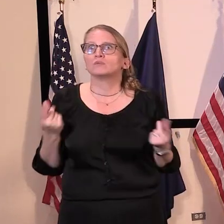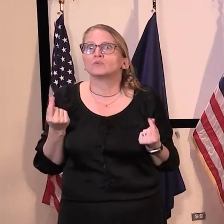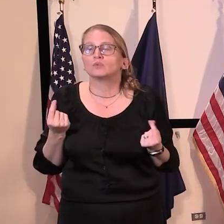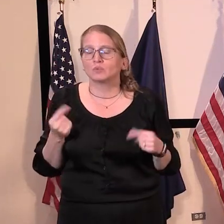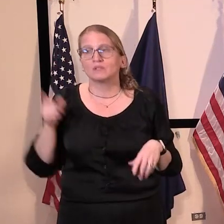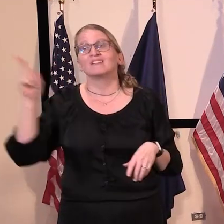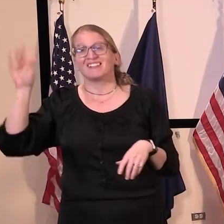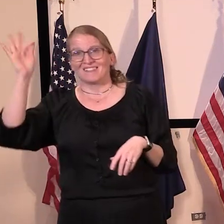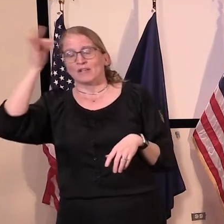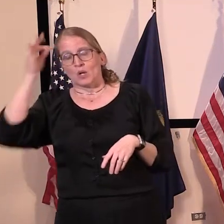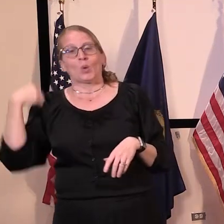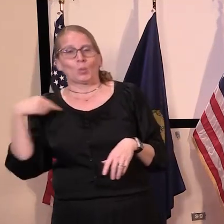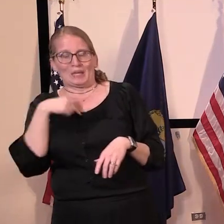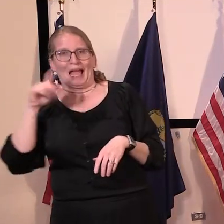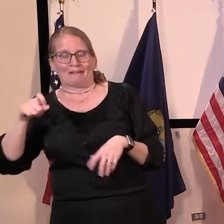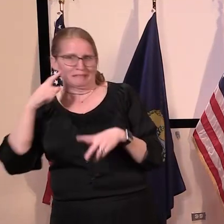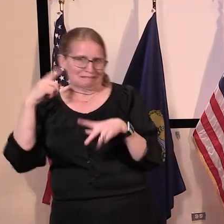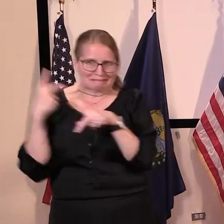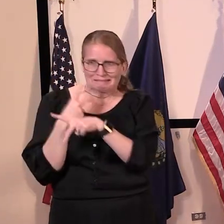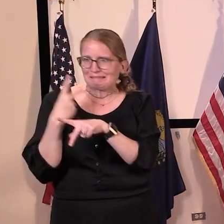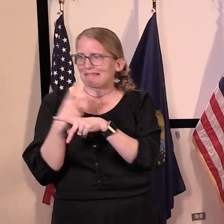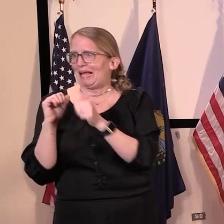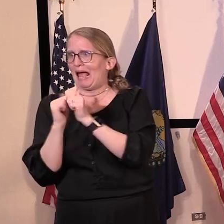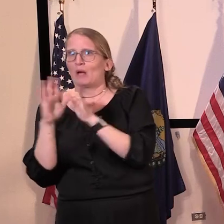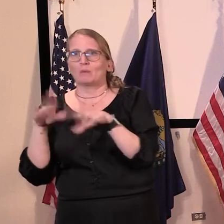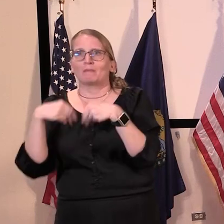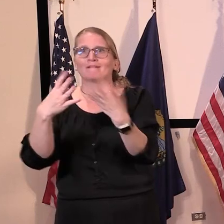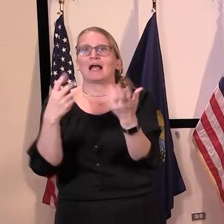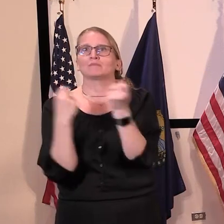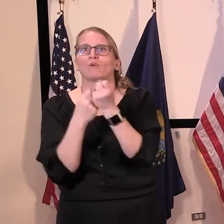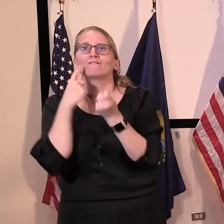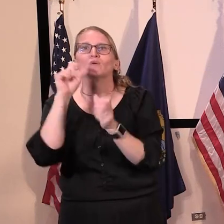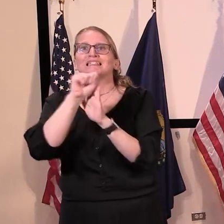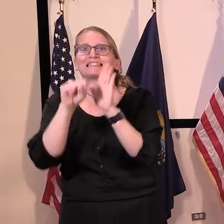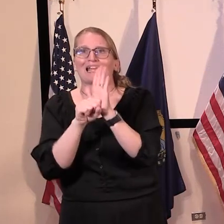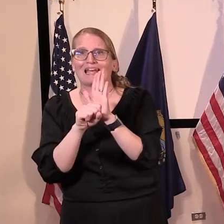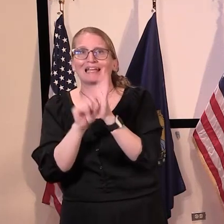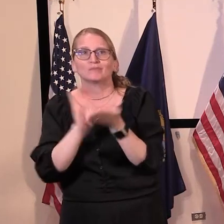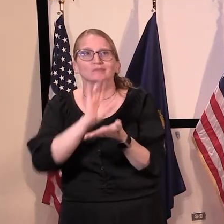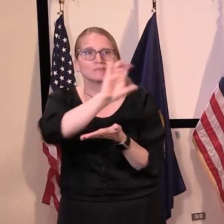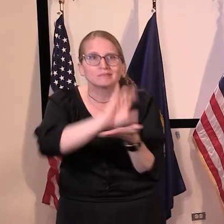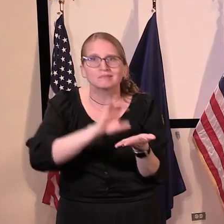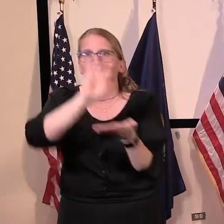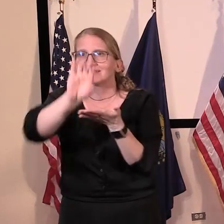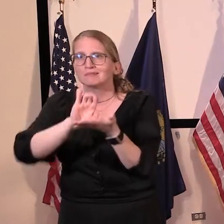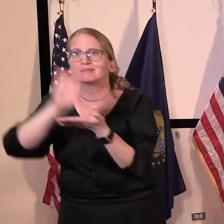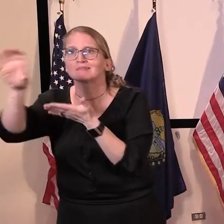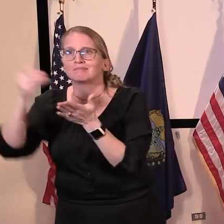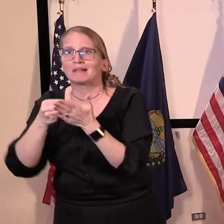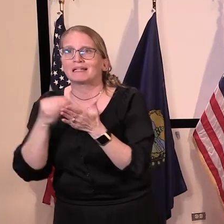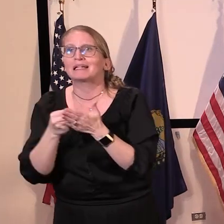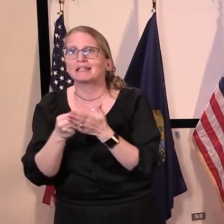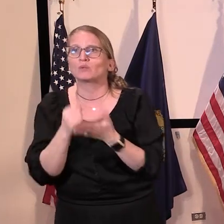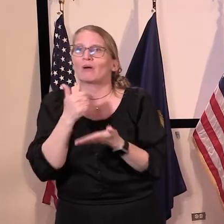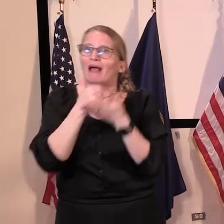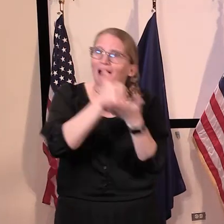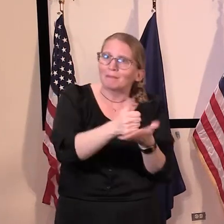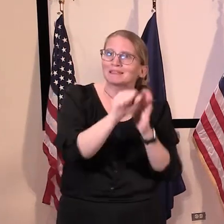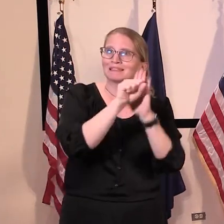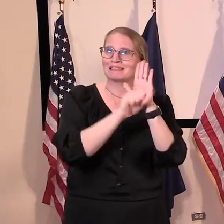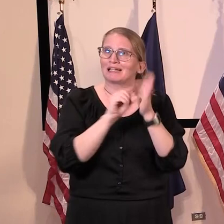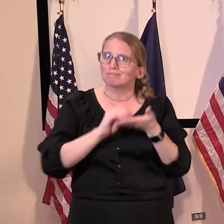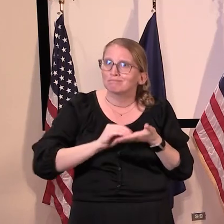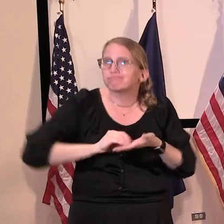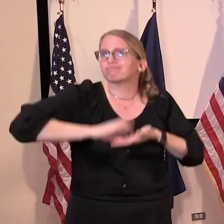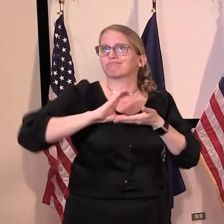is an acknowledgement that the revenues have collapsed in states. And if the federal government is really the only governmental entity that has